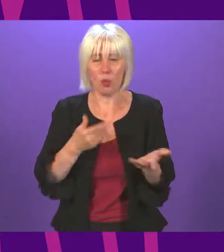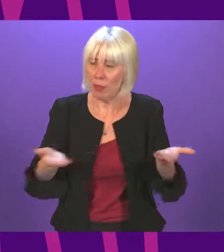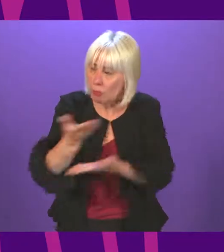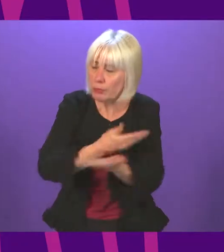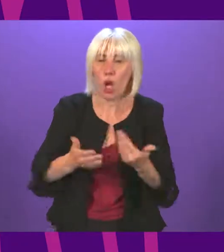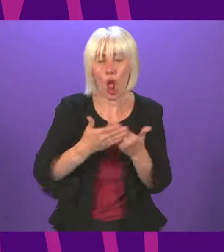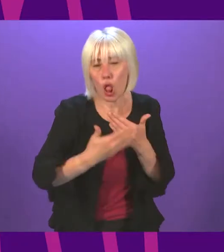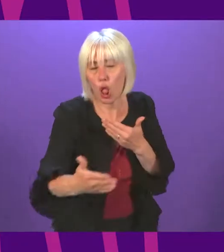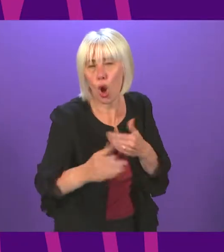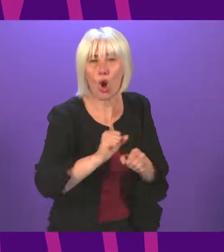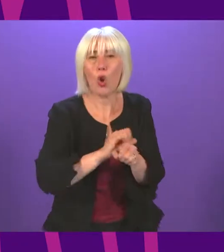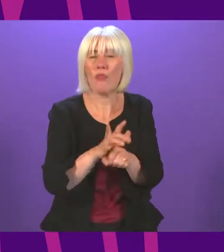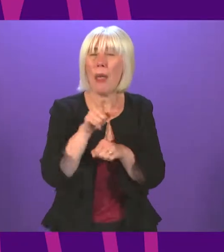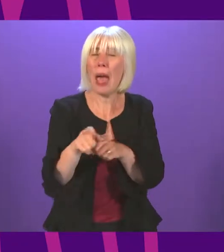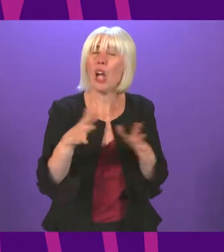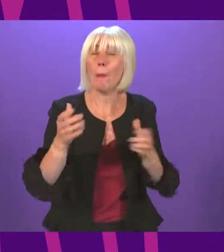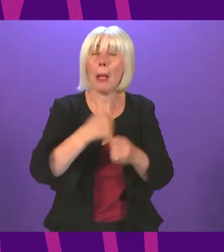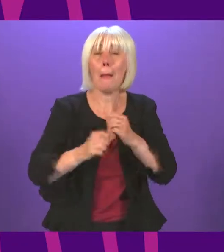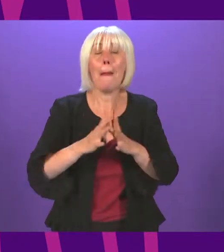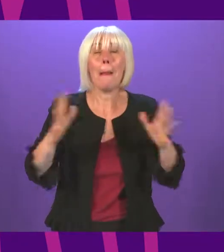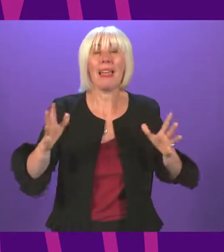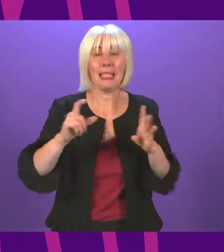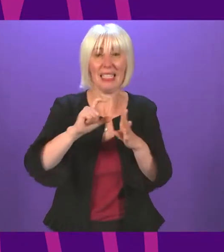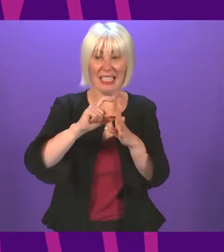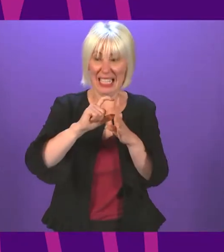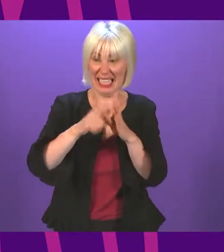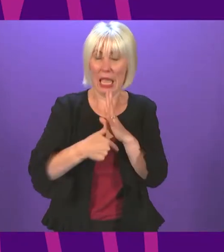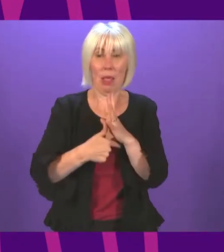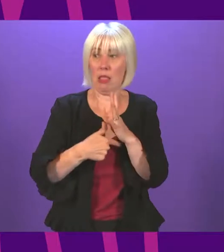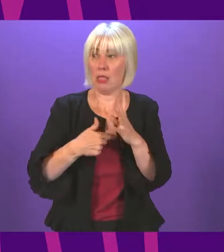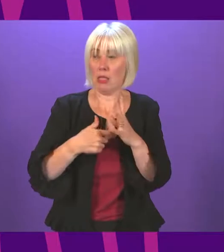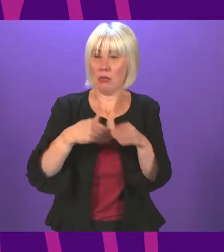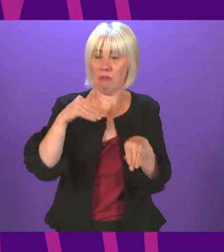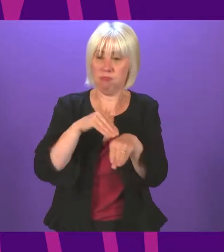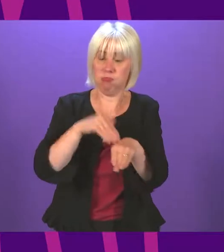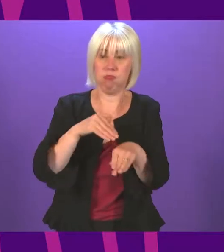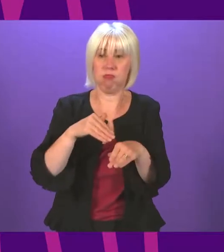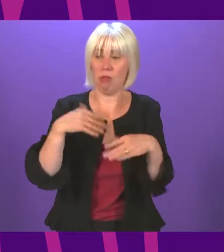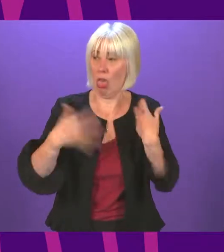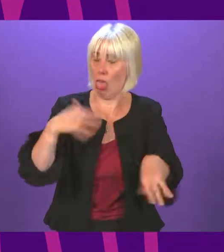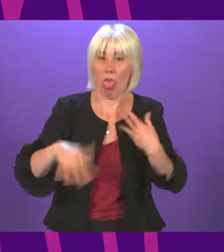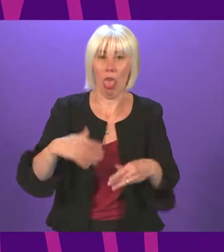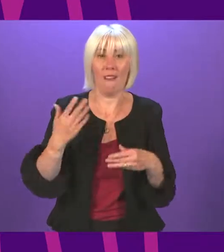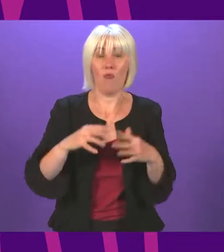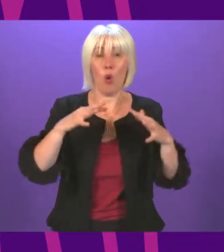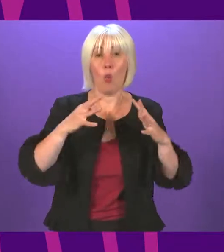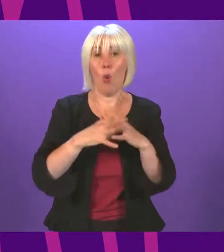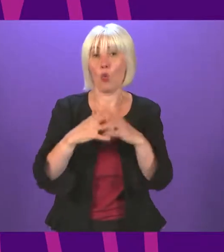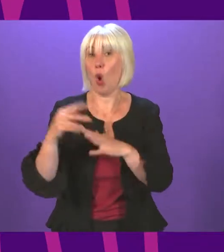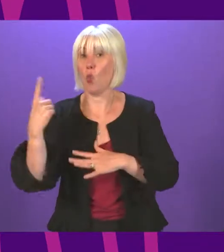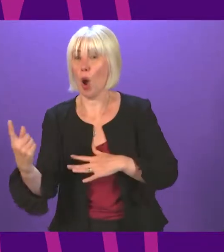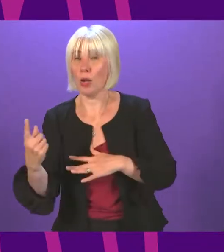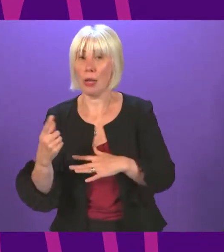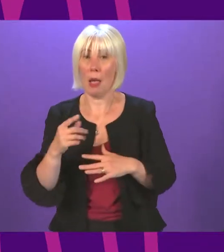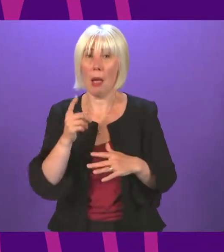perhaps the biggest disabling event since the First World War. Yet, many people who are suffering this condition cannot even